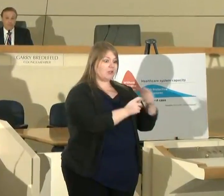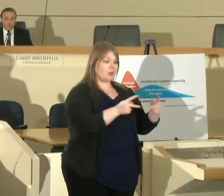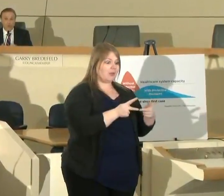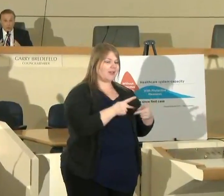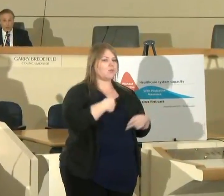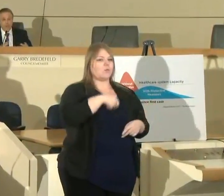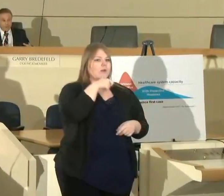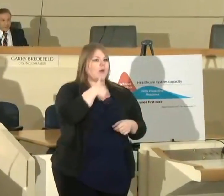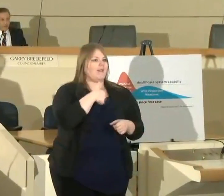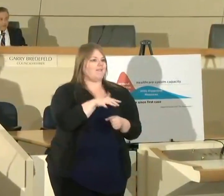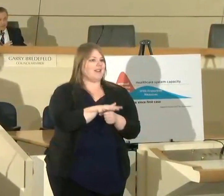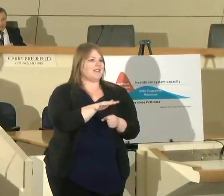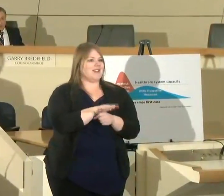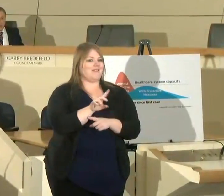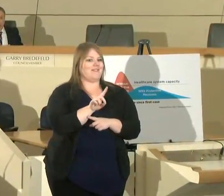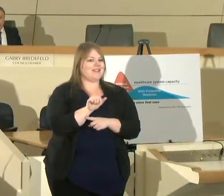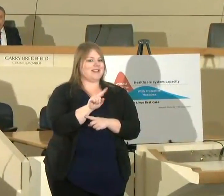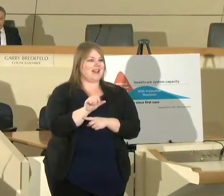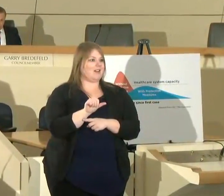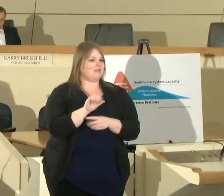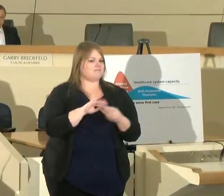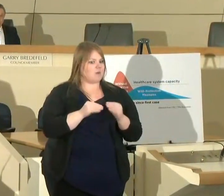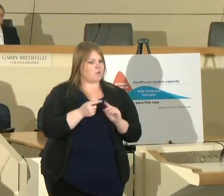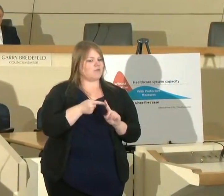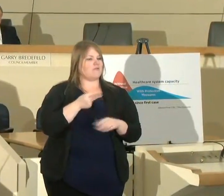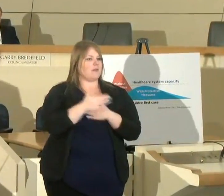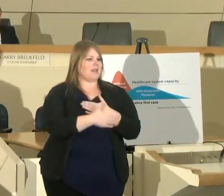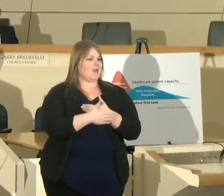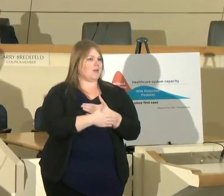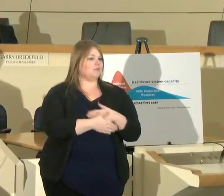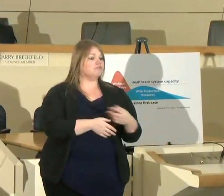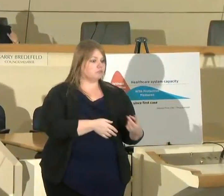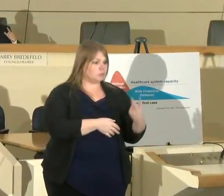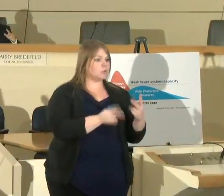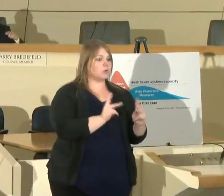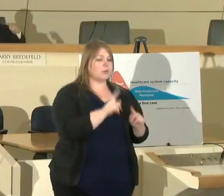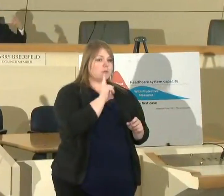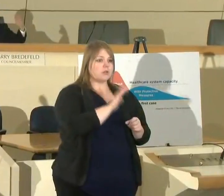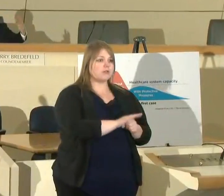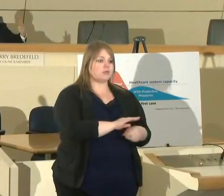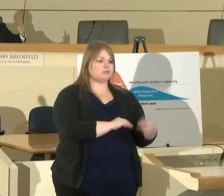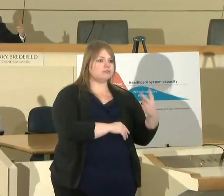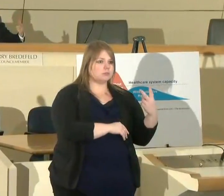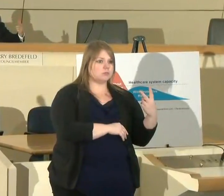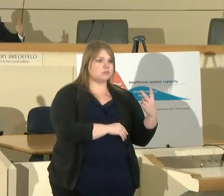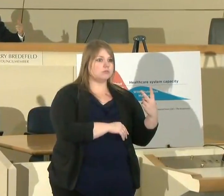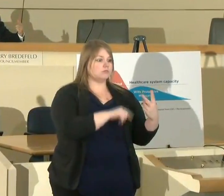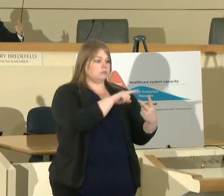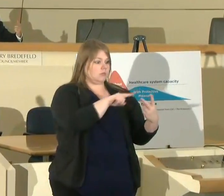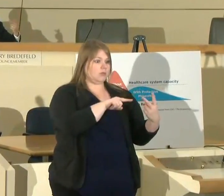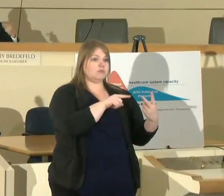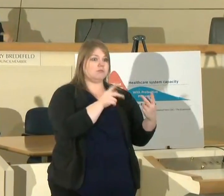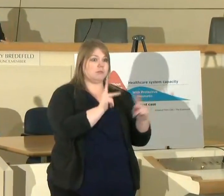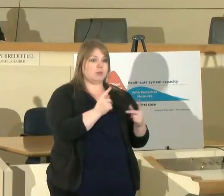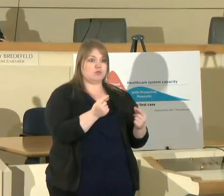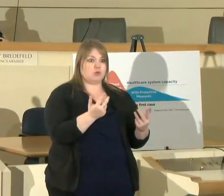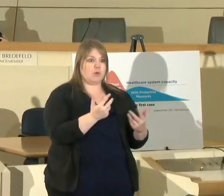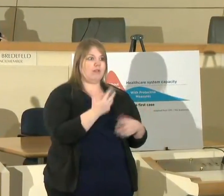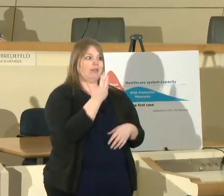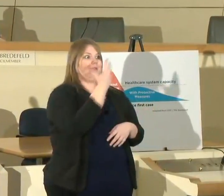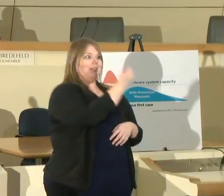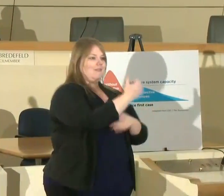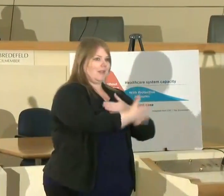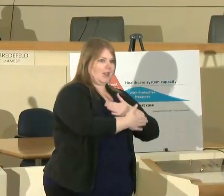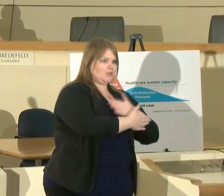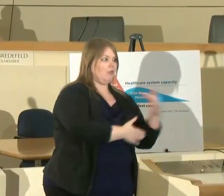we're waiting for data from the county there have been two people who have been confirmed those two people had left the country and came here